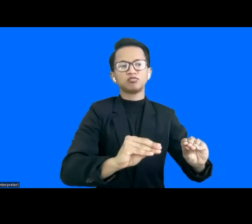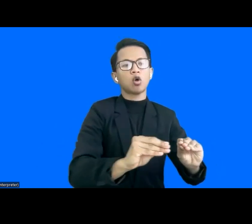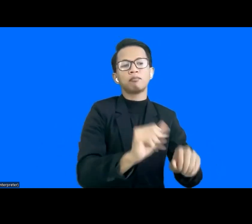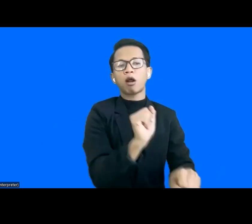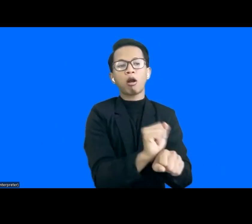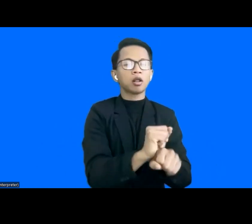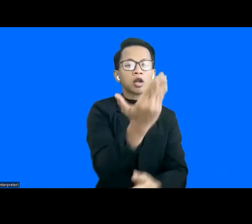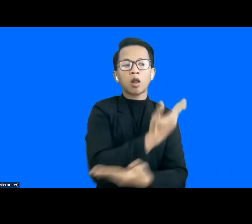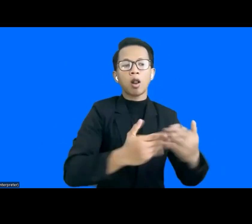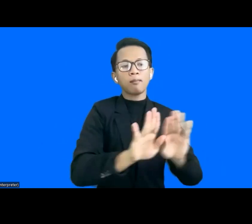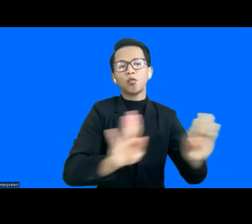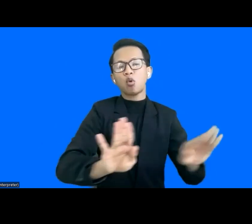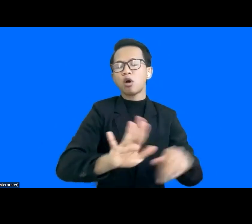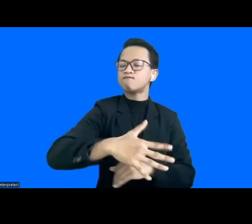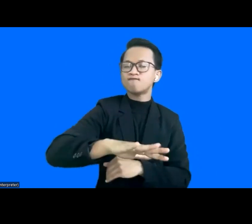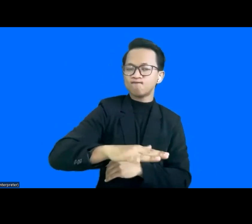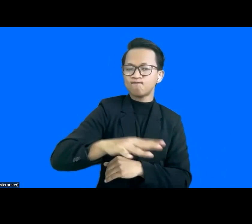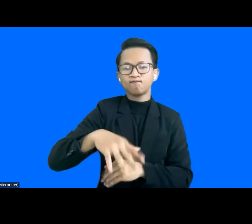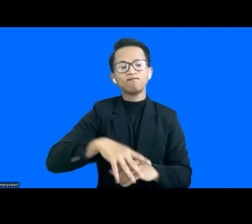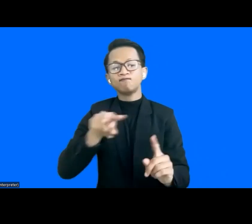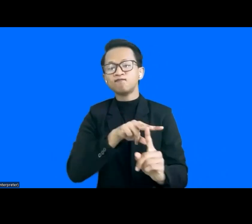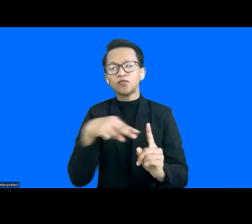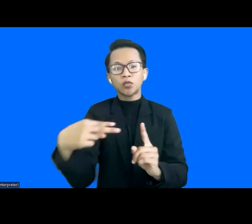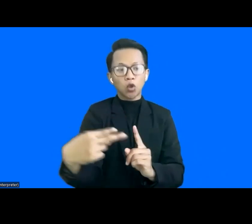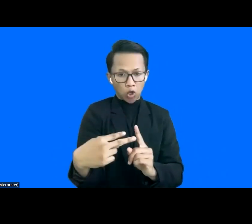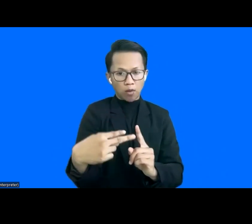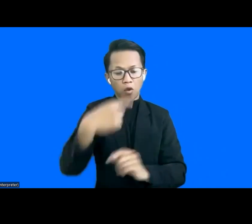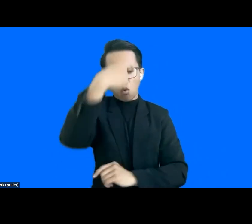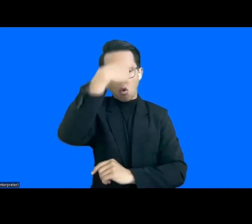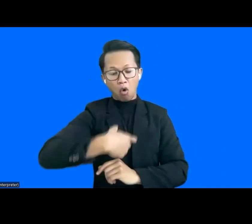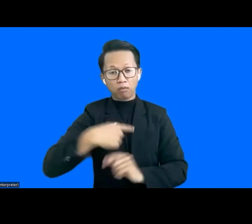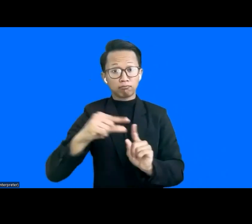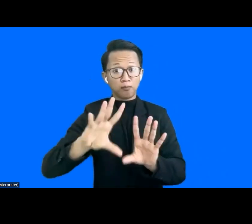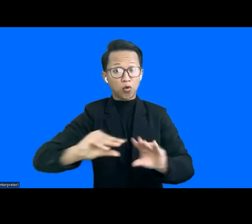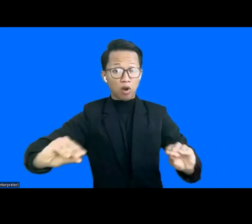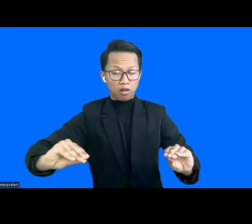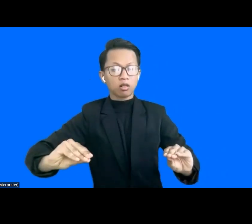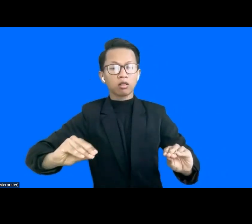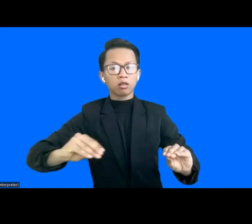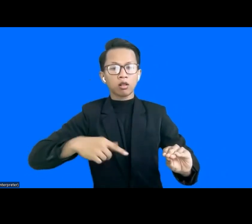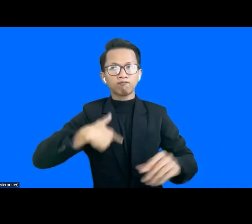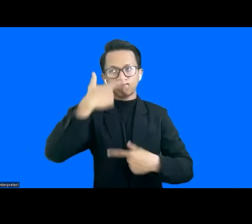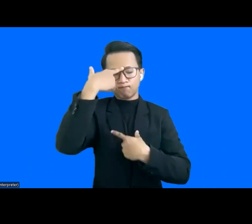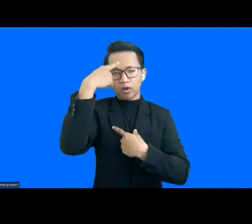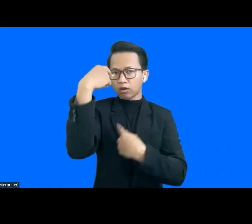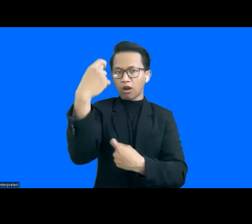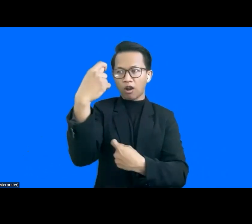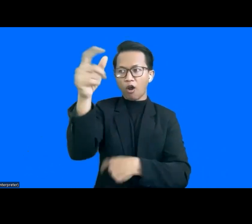Looking into the perspective of employers or the company side, I believe they are now